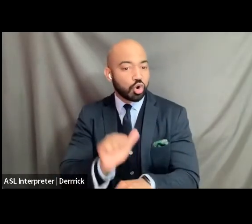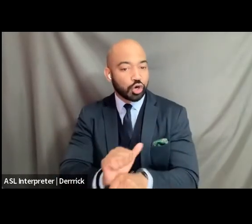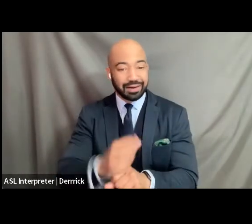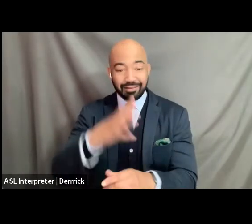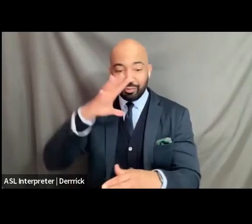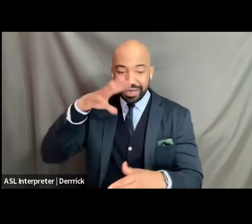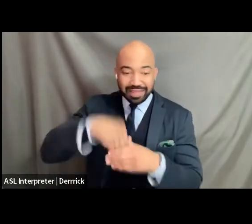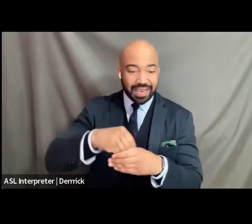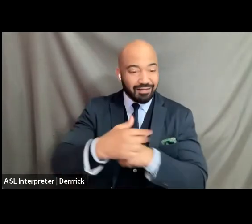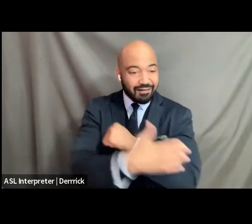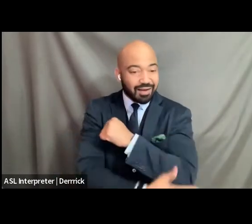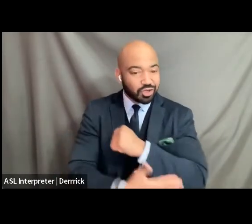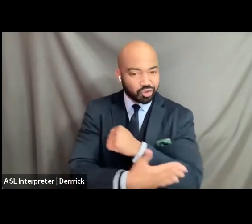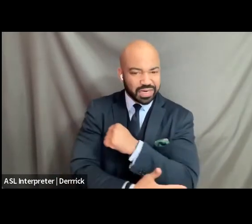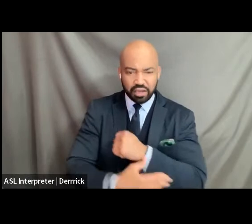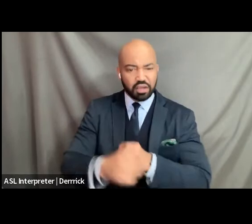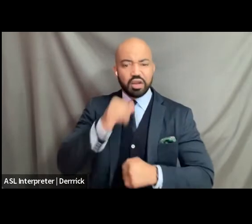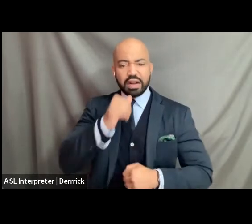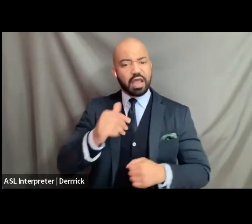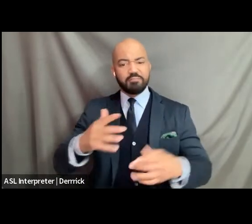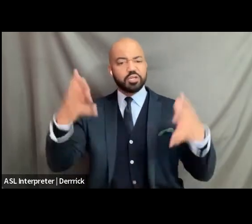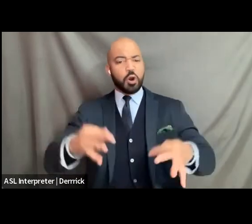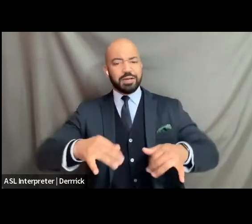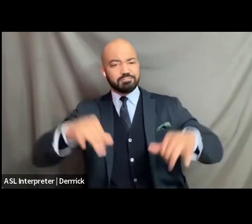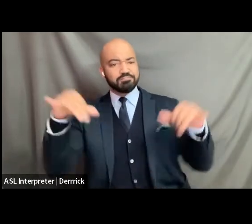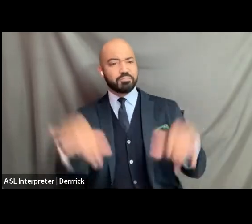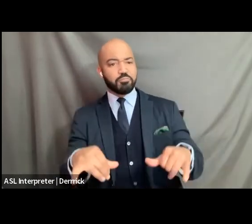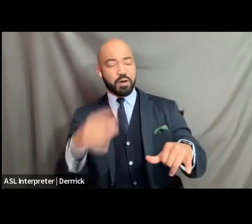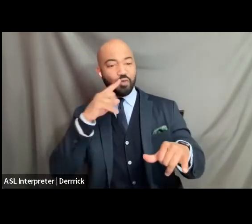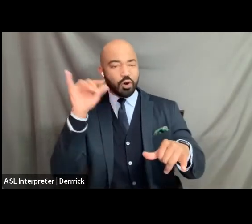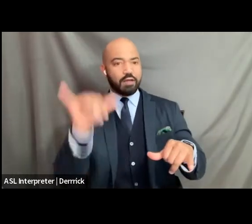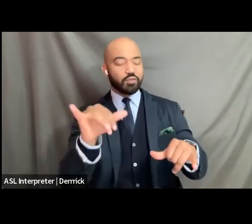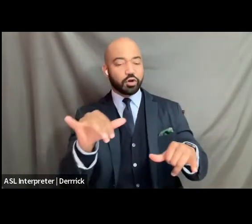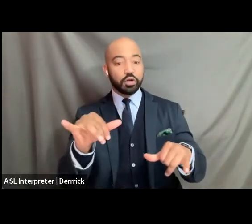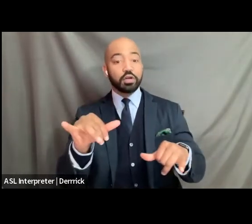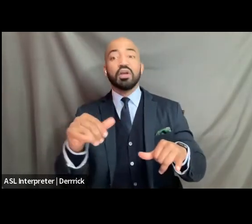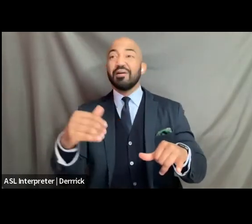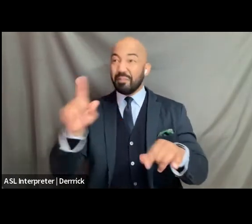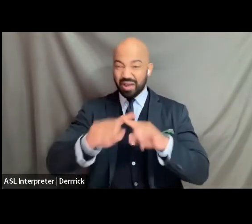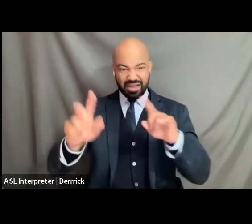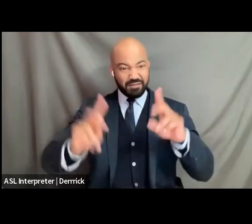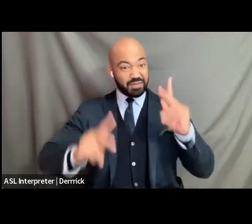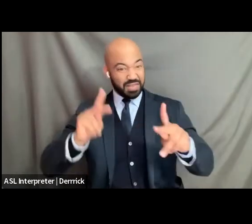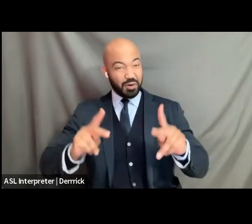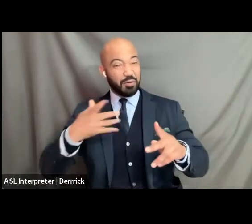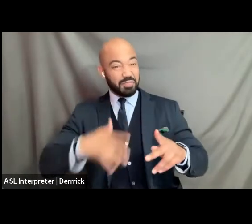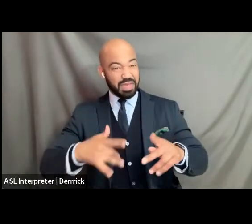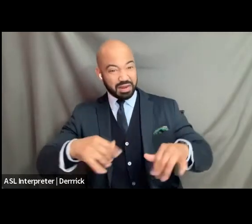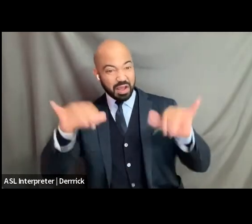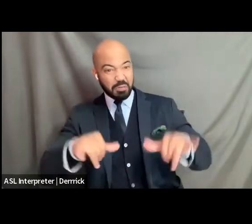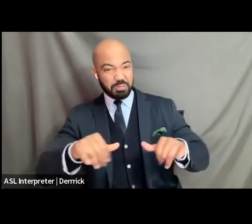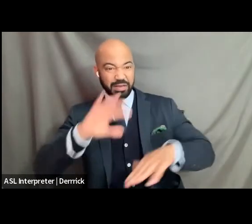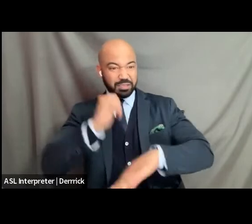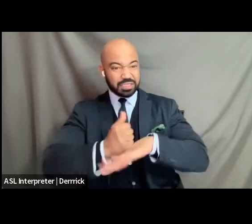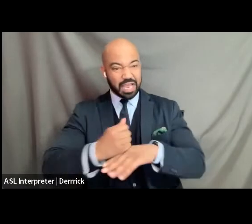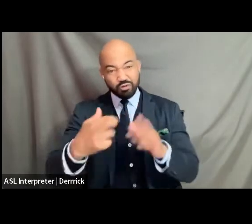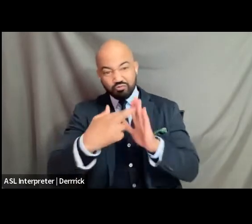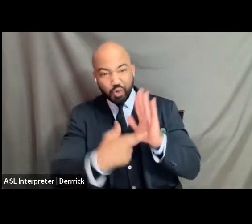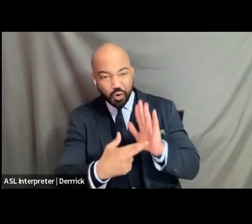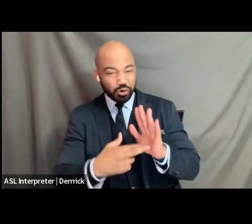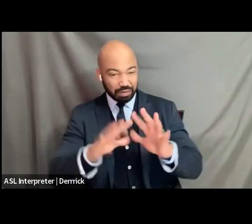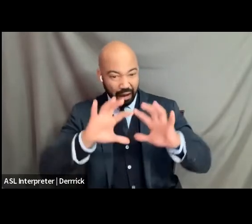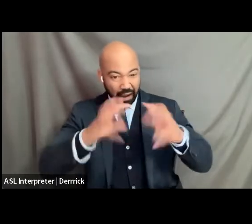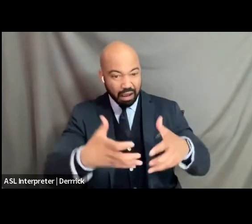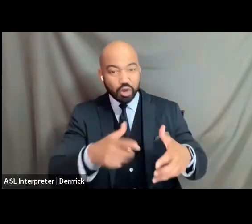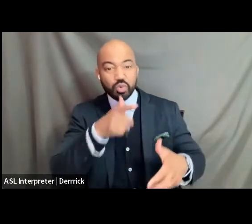that will not be determined forever by a small group of almost entirely white men and